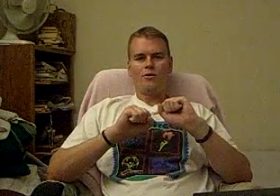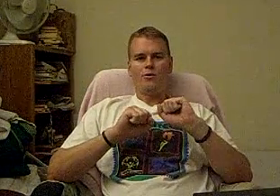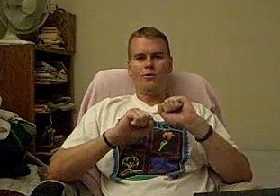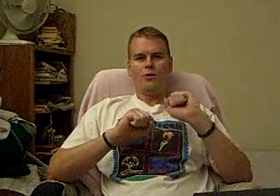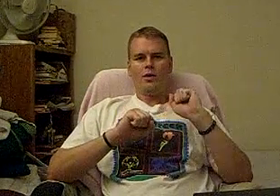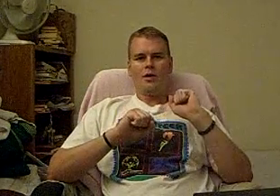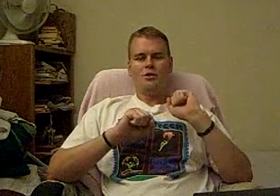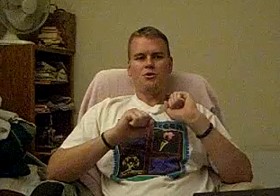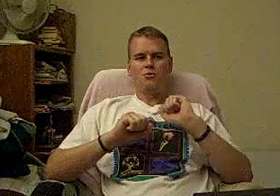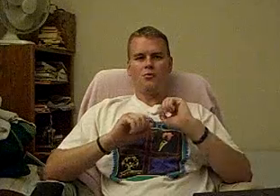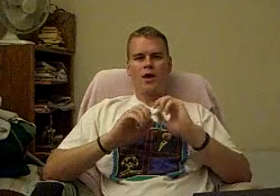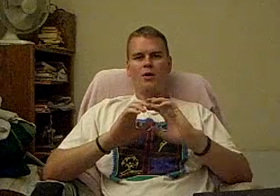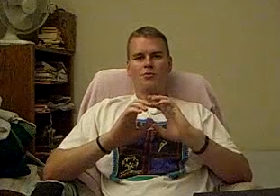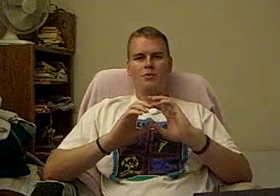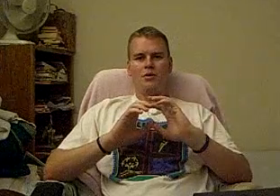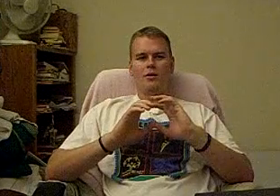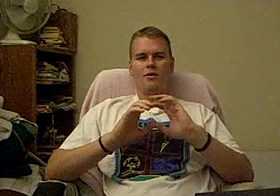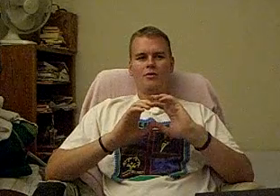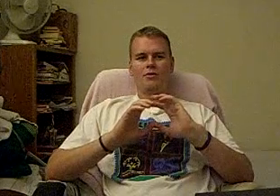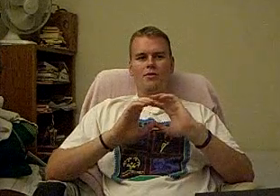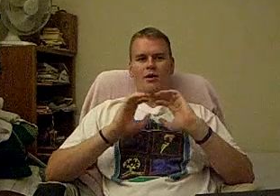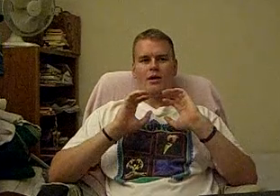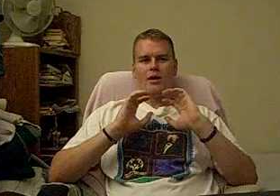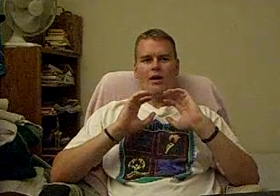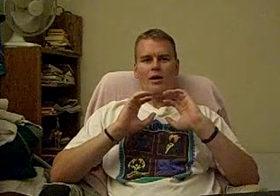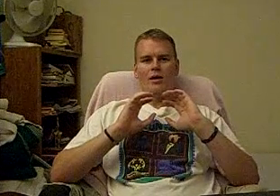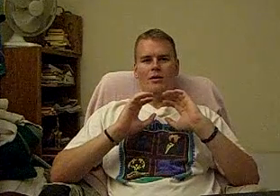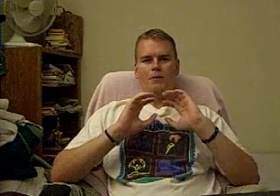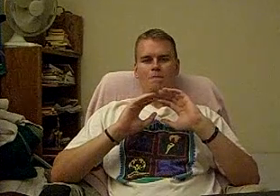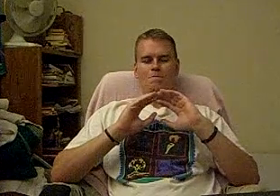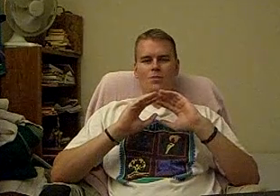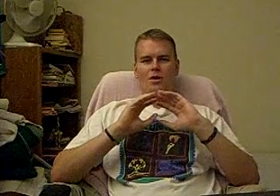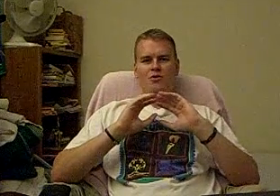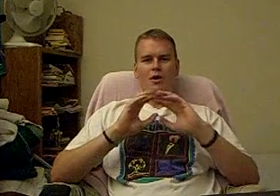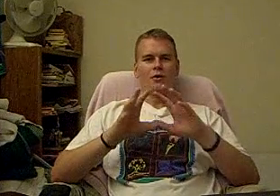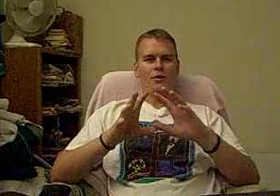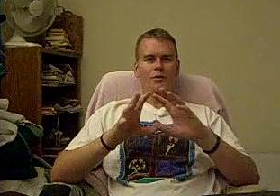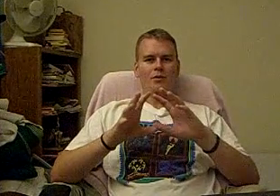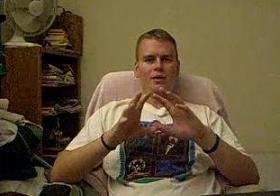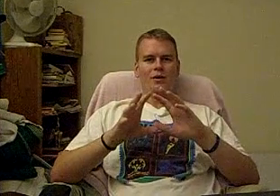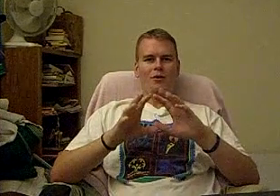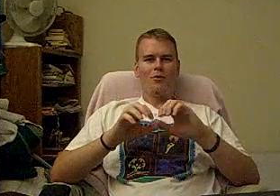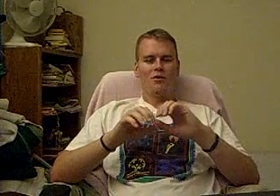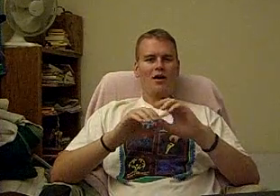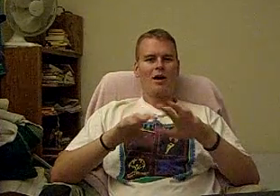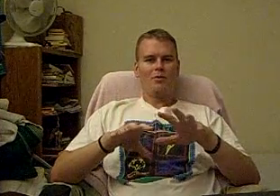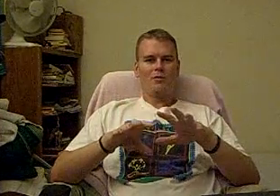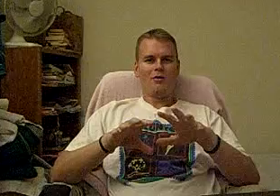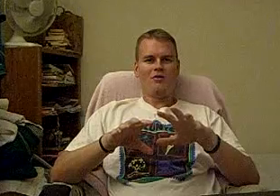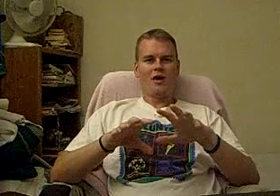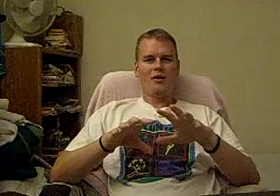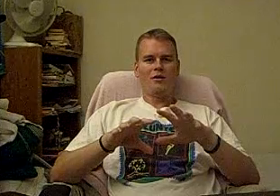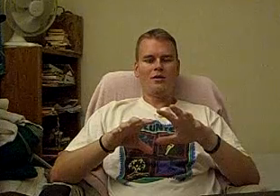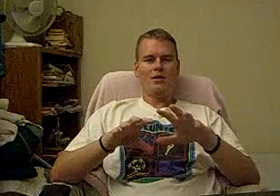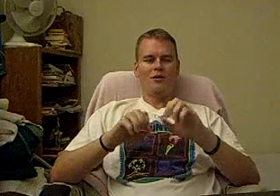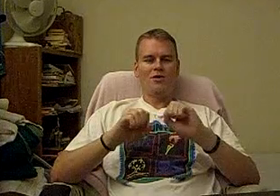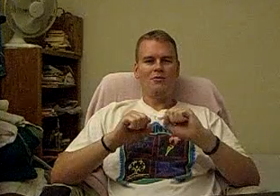each round is a scenario or a time setting that is given,